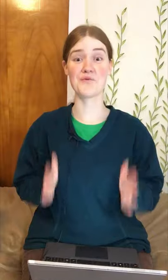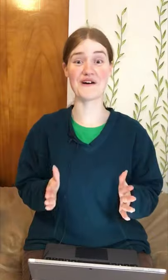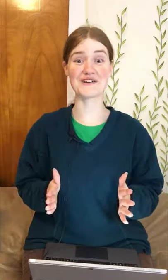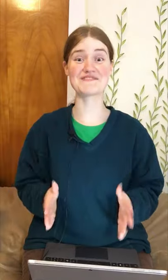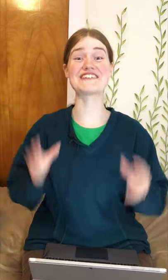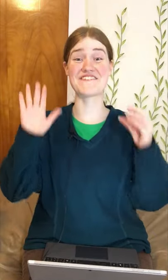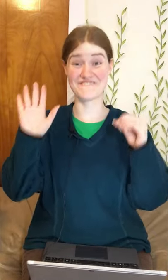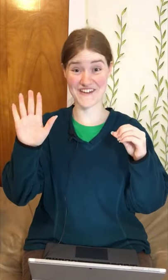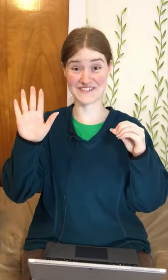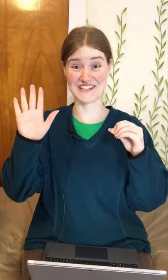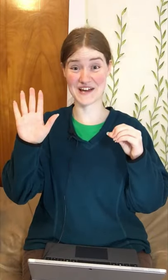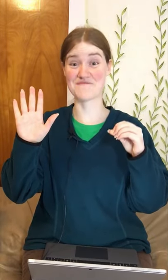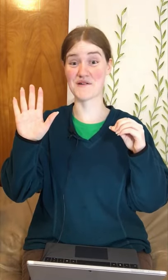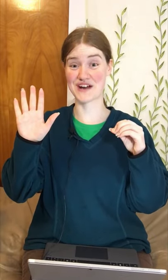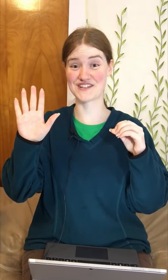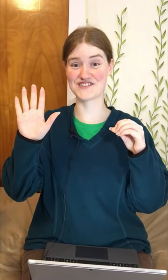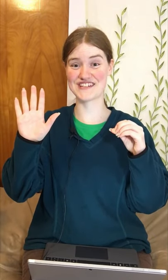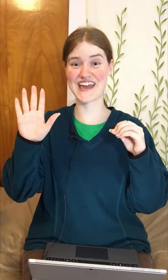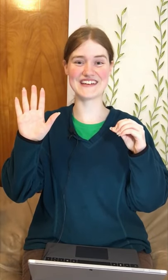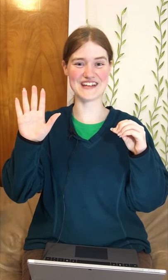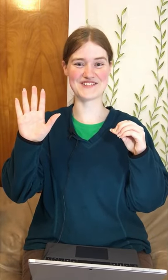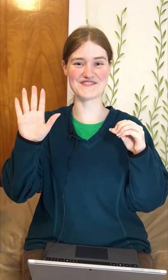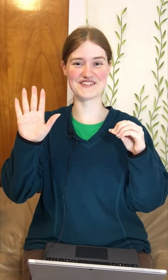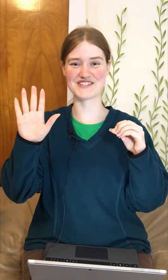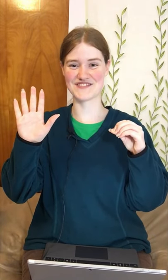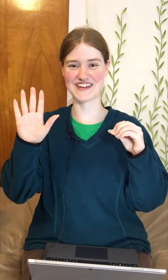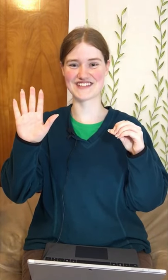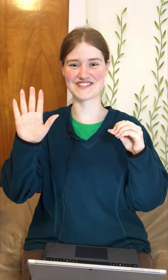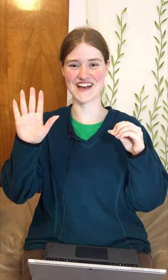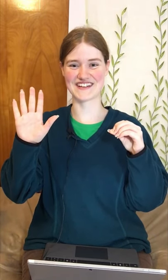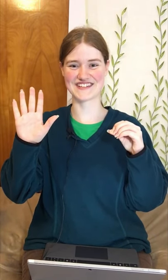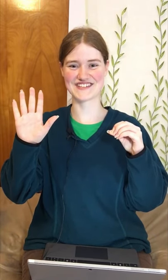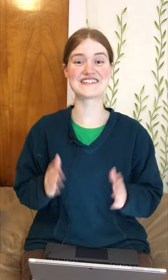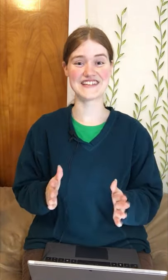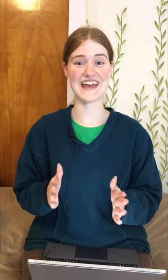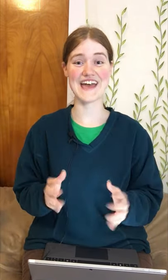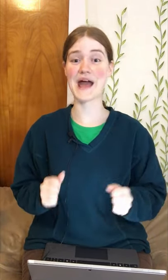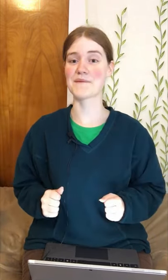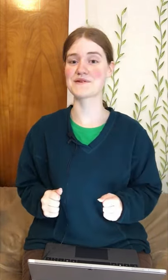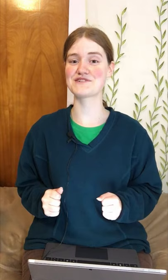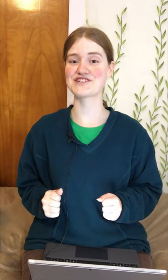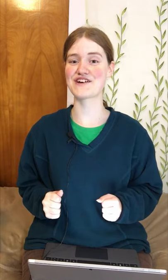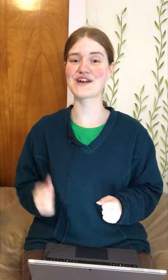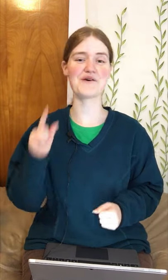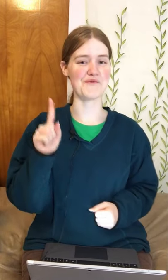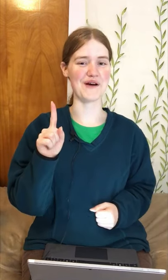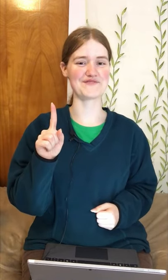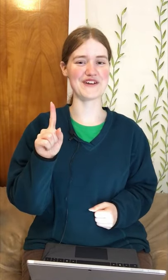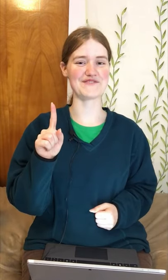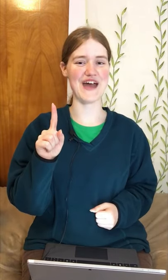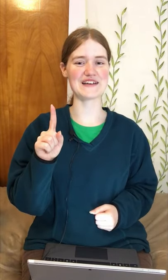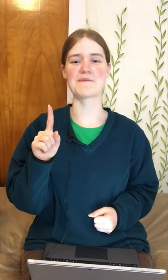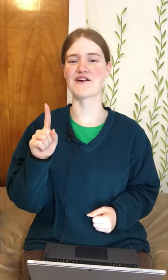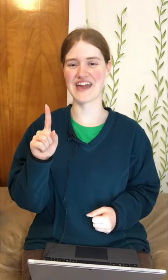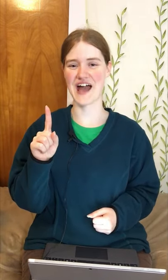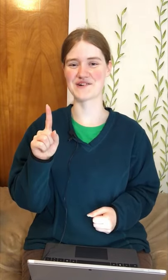Welcome to day 50 of my 100-day Nature Devotions for Kids Challenge. Today, I'm going to be sharing one fun fact about cows.